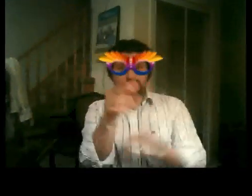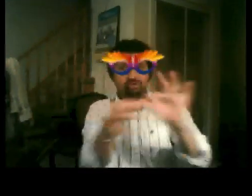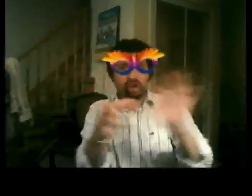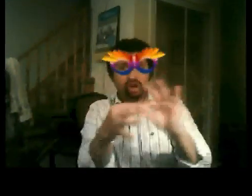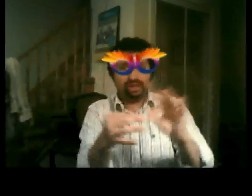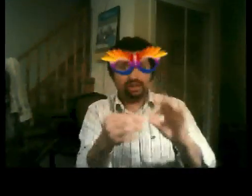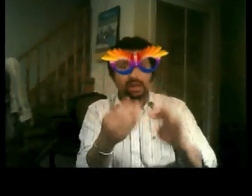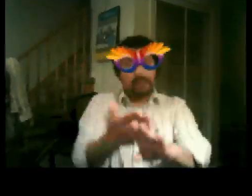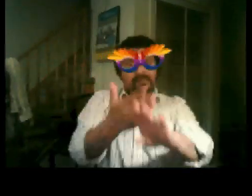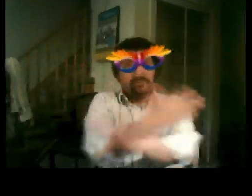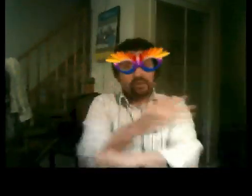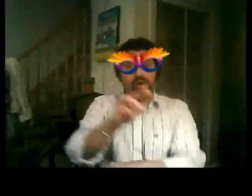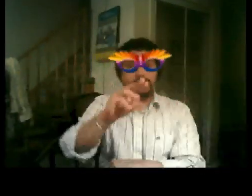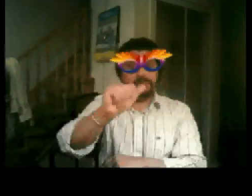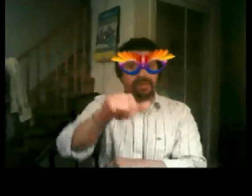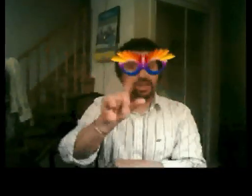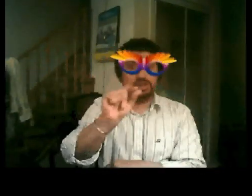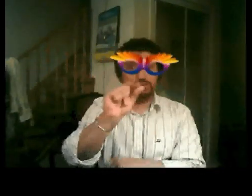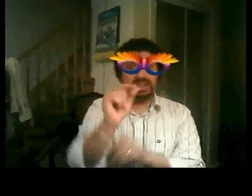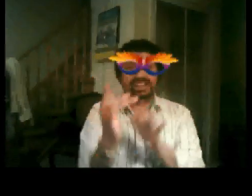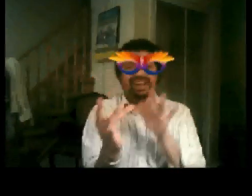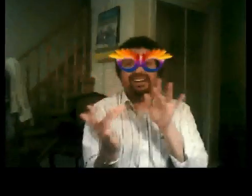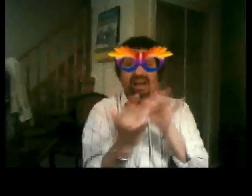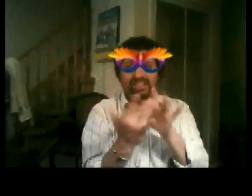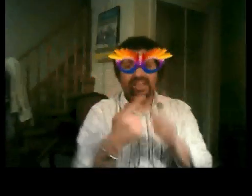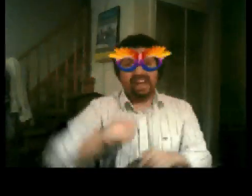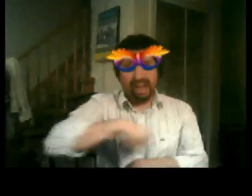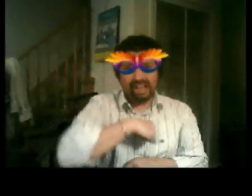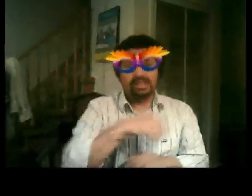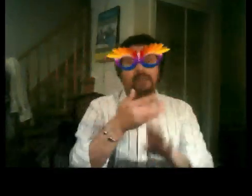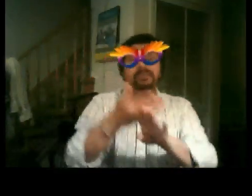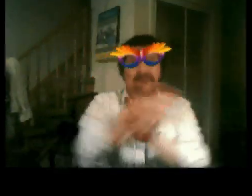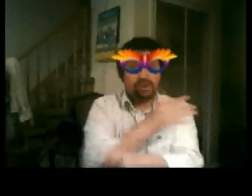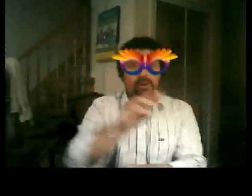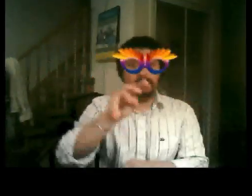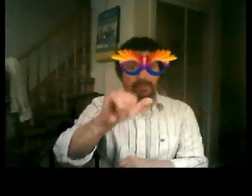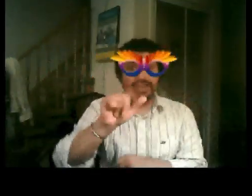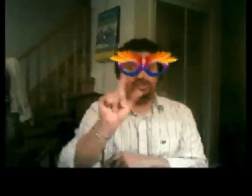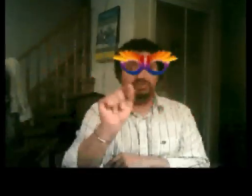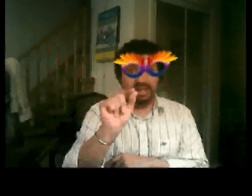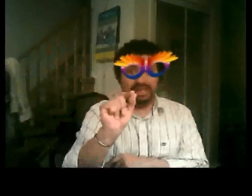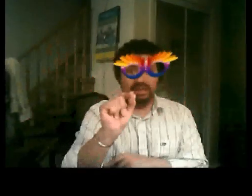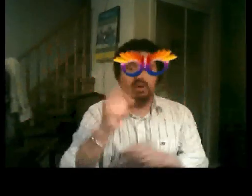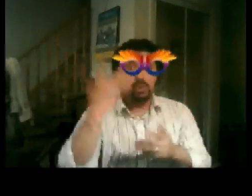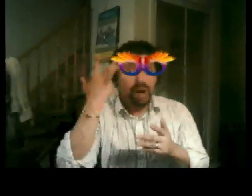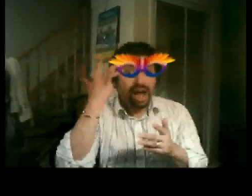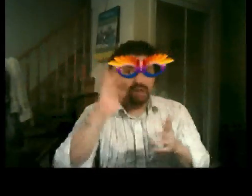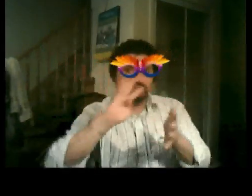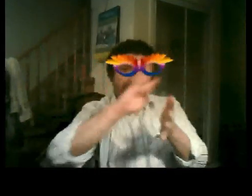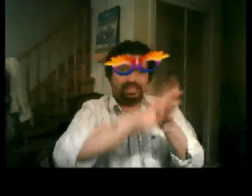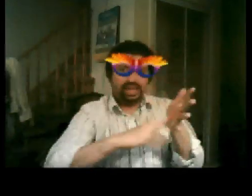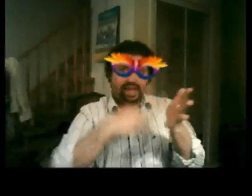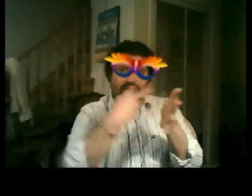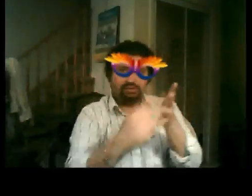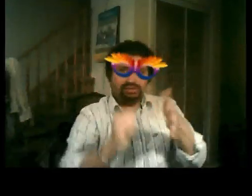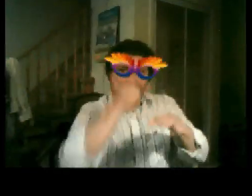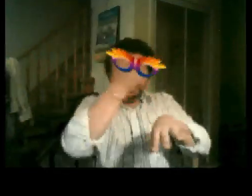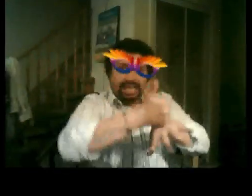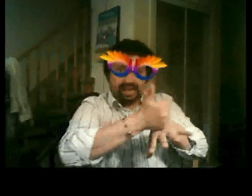too hot When we can go outside But for now, just come here But Let me whisper in your ear An invitation to